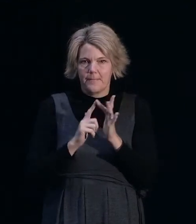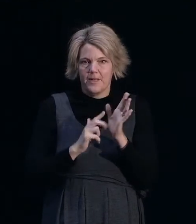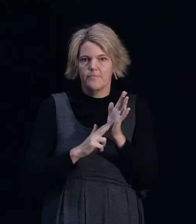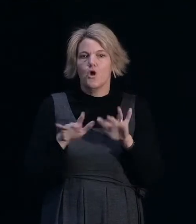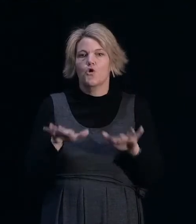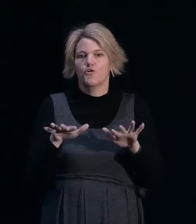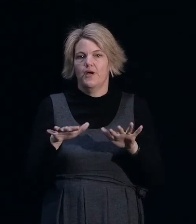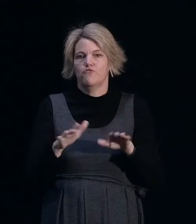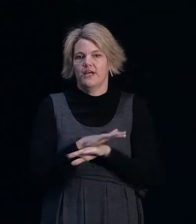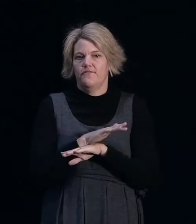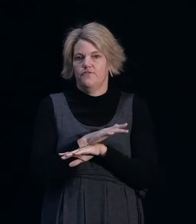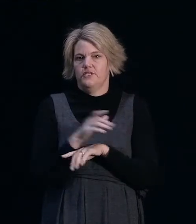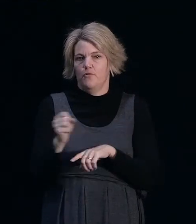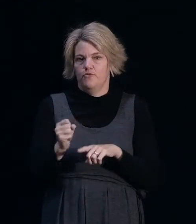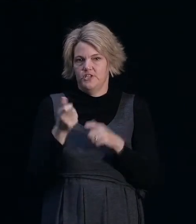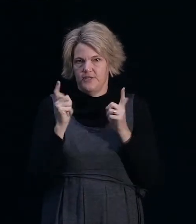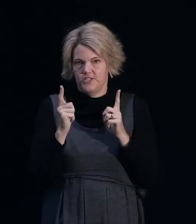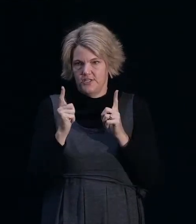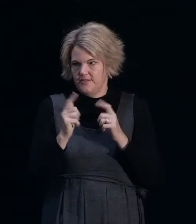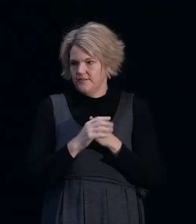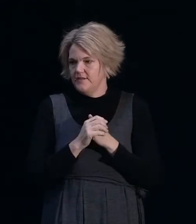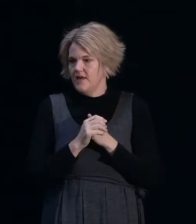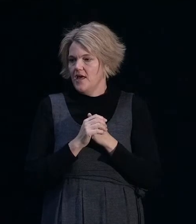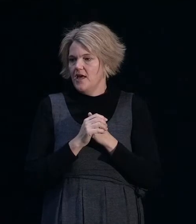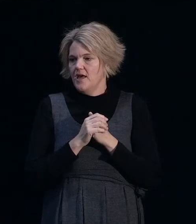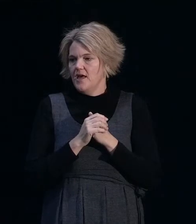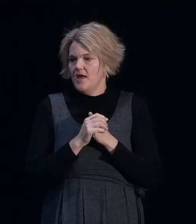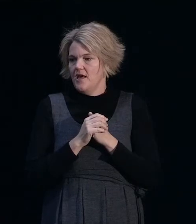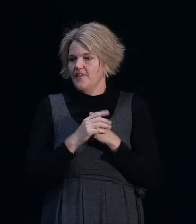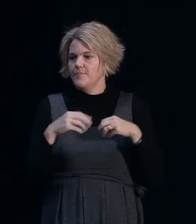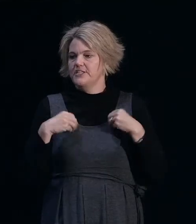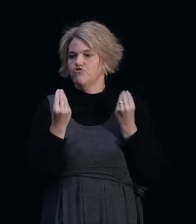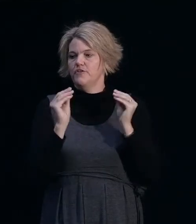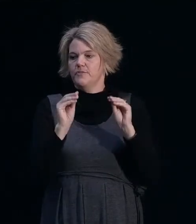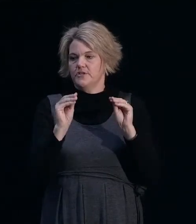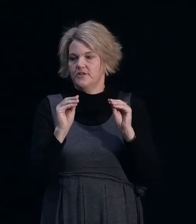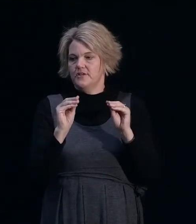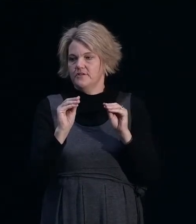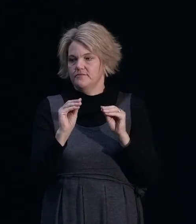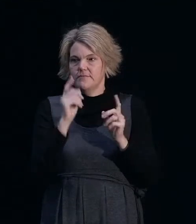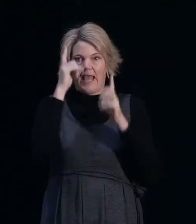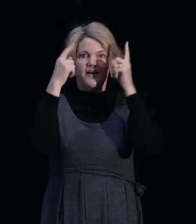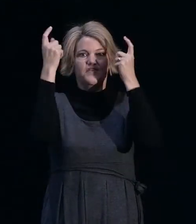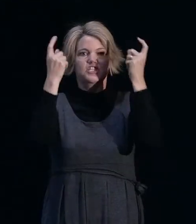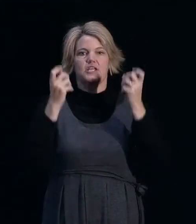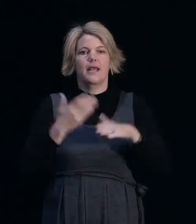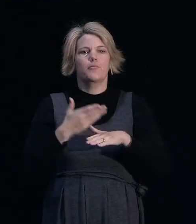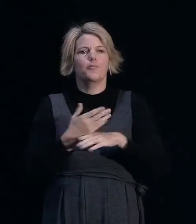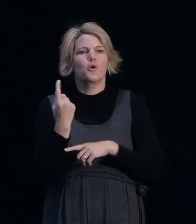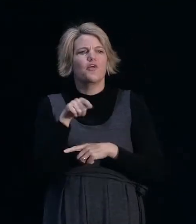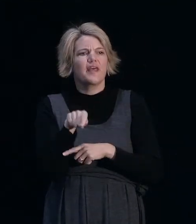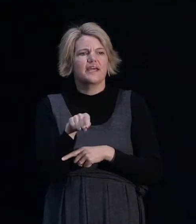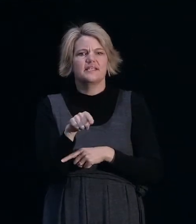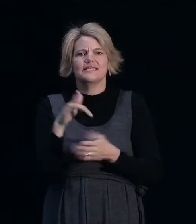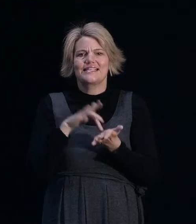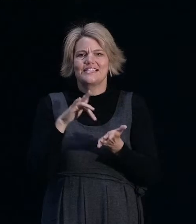at the Ministry of Business, Innovation and Employment. And who are the Ministry of Business, Innovation and Employment? Well, we're a central government regulator.